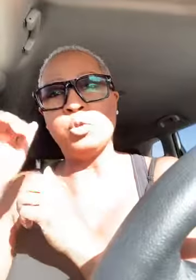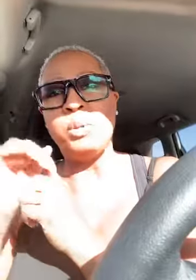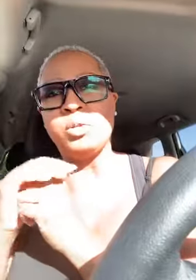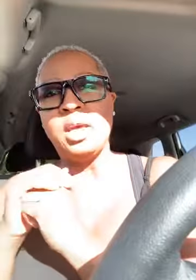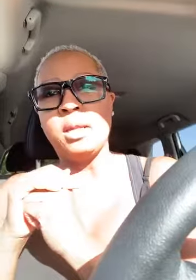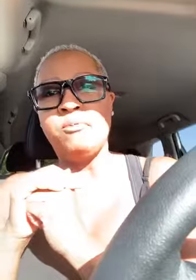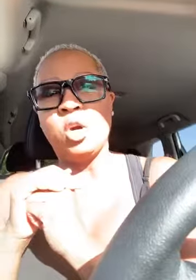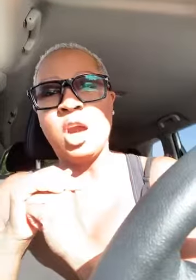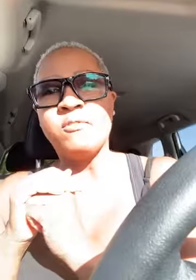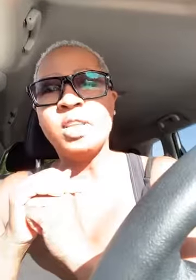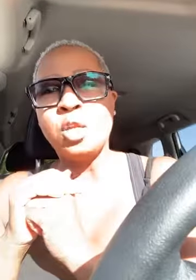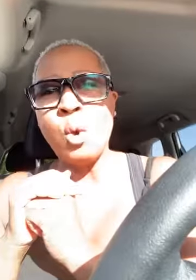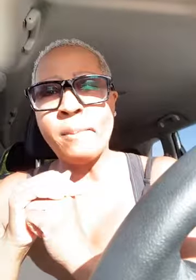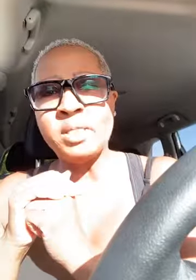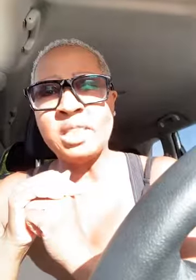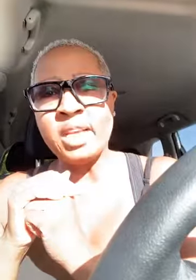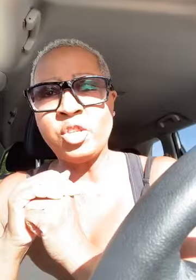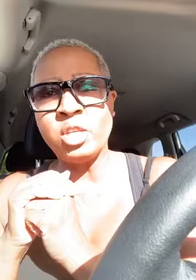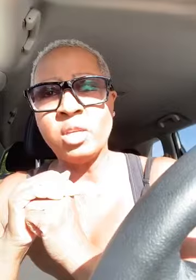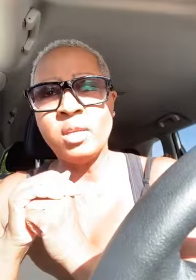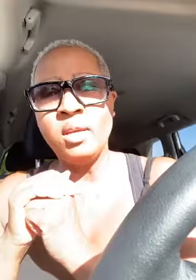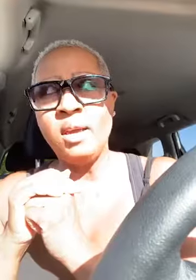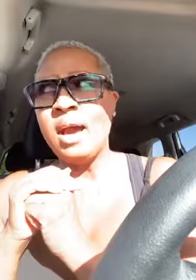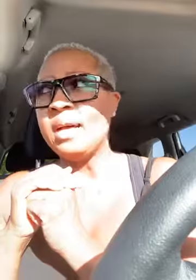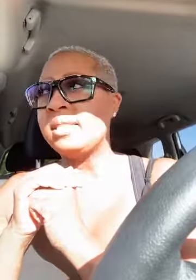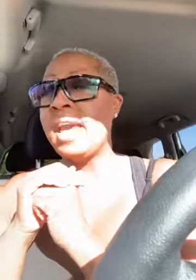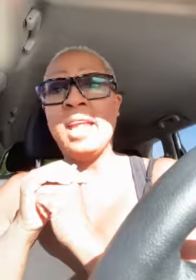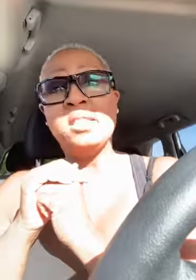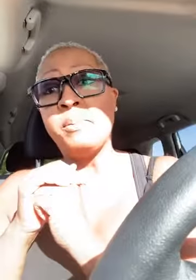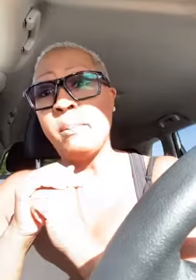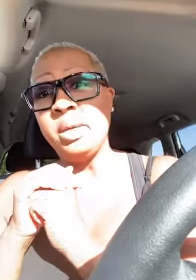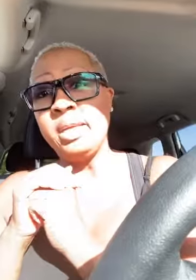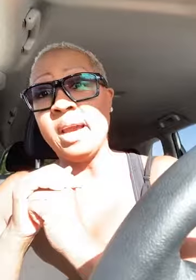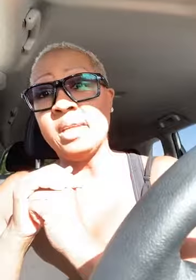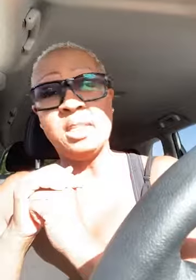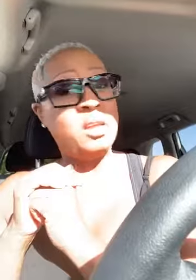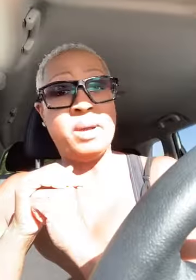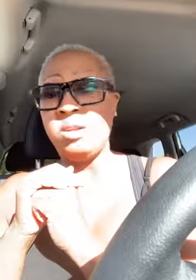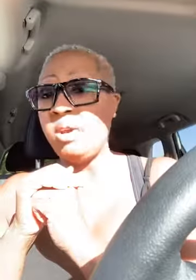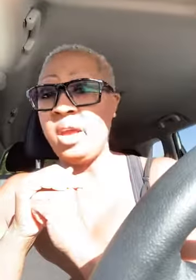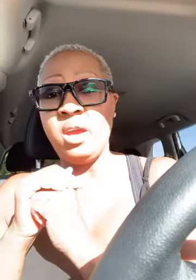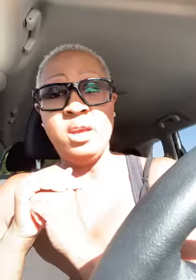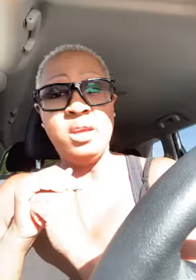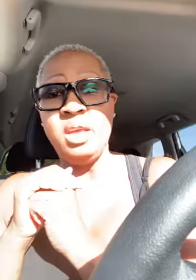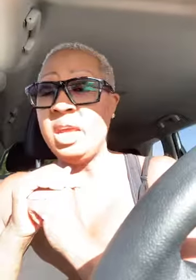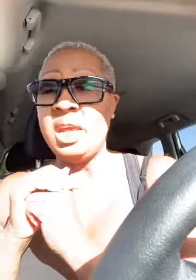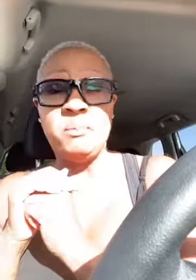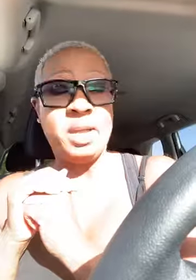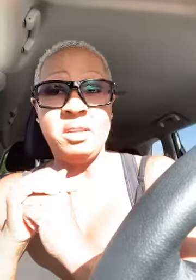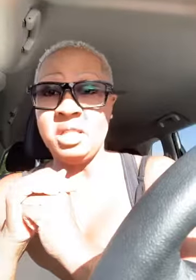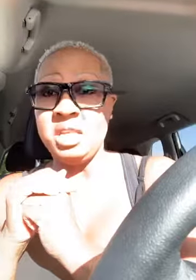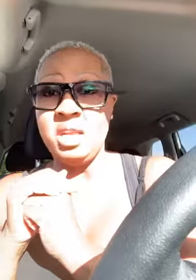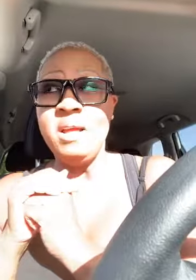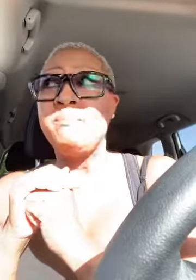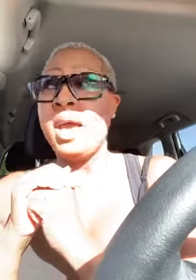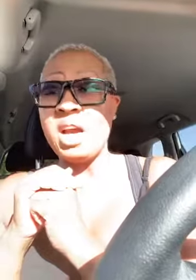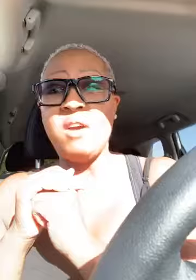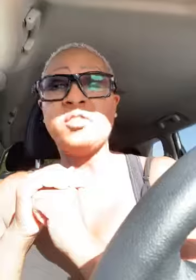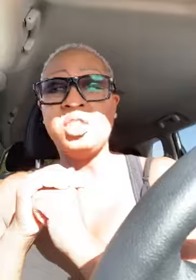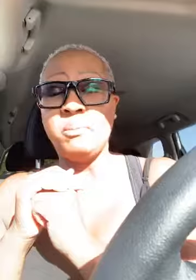those people sign up for a conference that don't happen to next year i said and it's about money guys it ain't about no hair it ain't about nothing that conference is